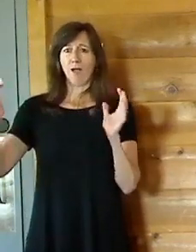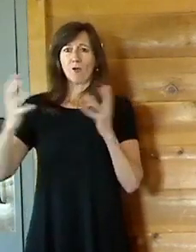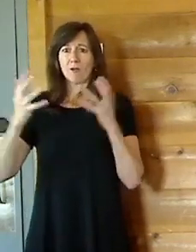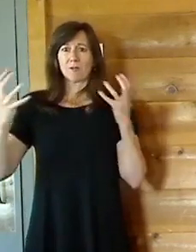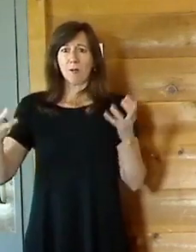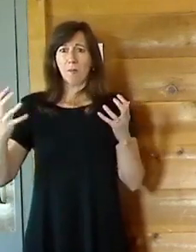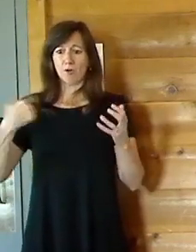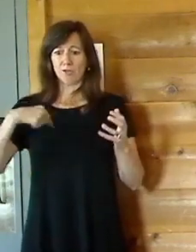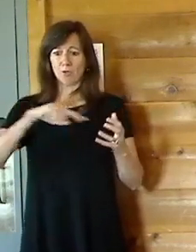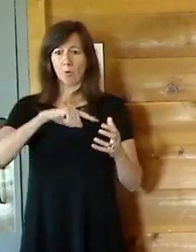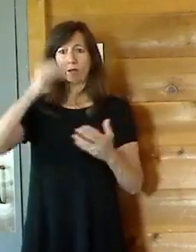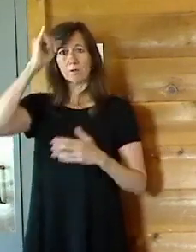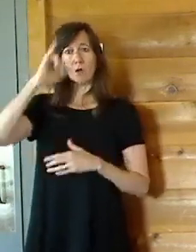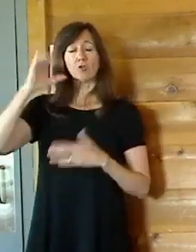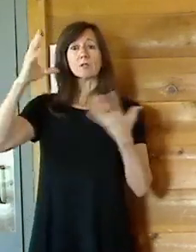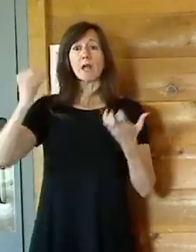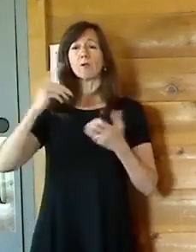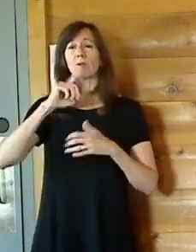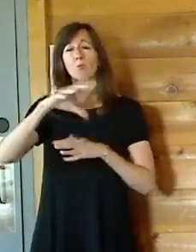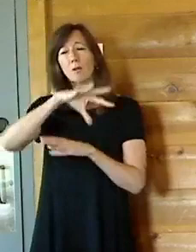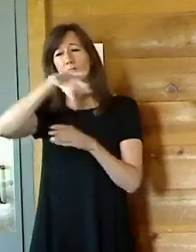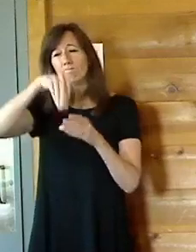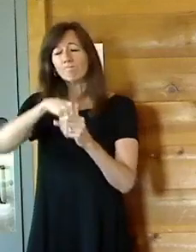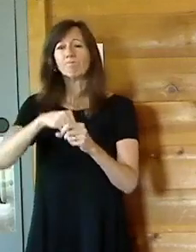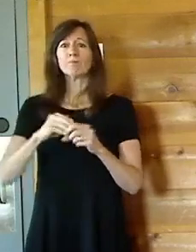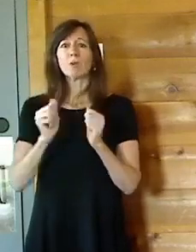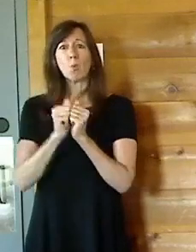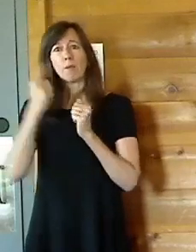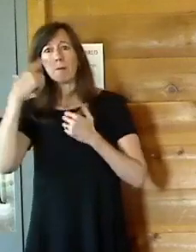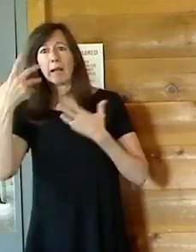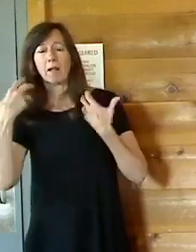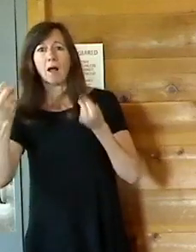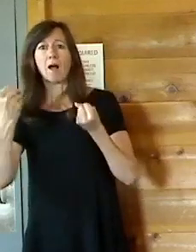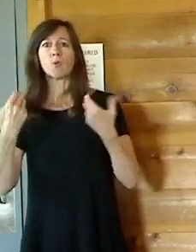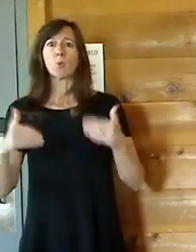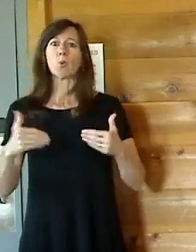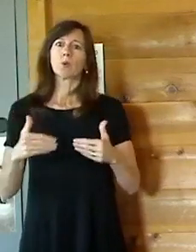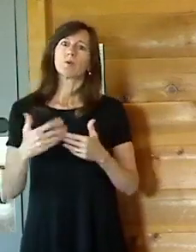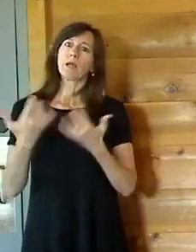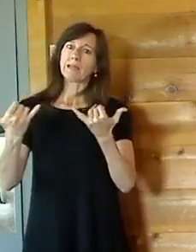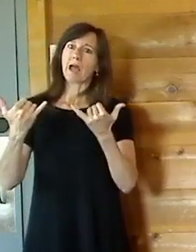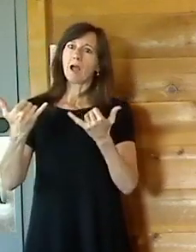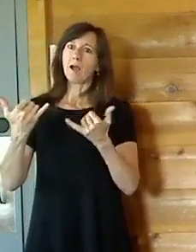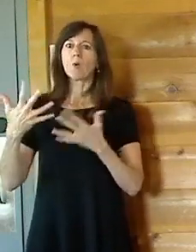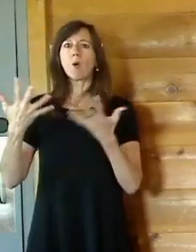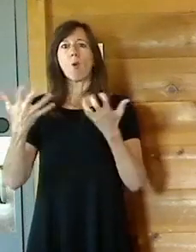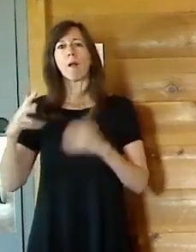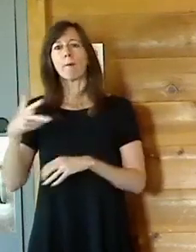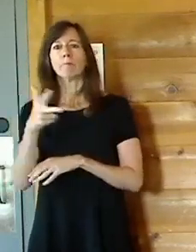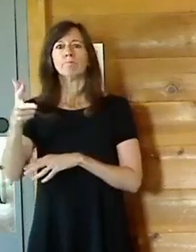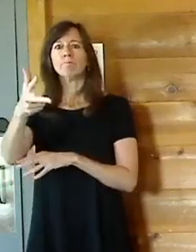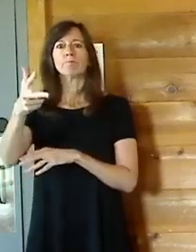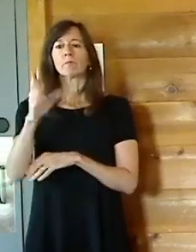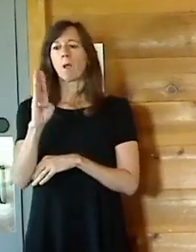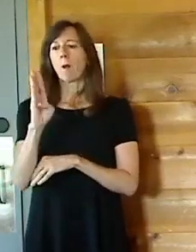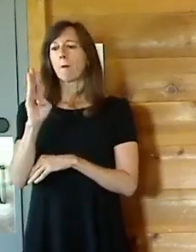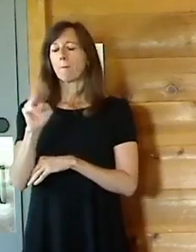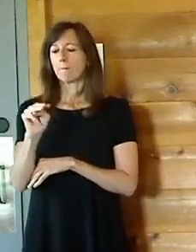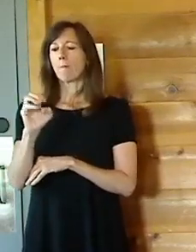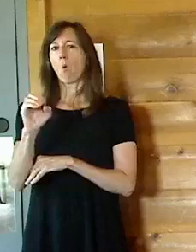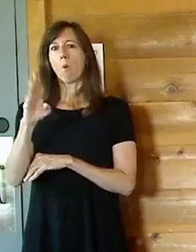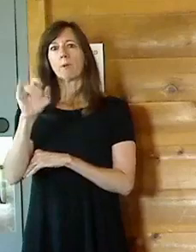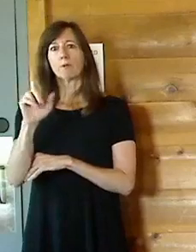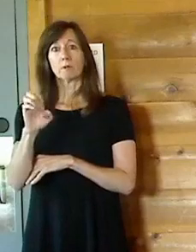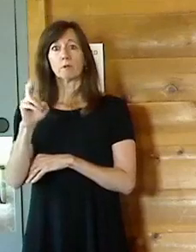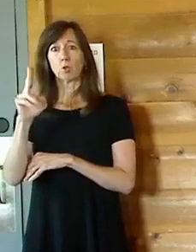It's center. Now we're putting some resources toward a mobile unit so we can be out and about the community to provide those services. And again,